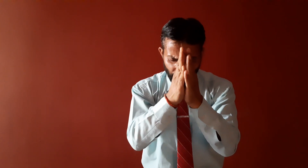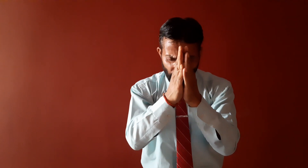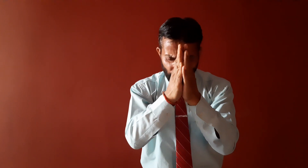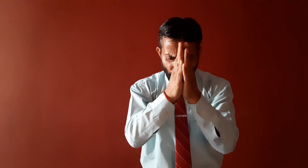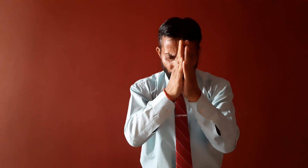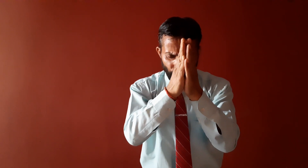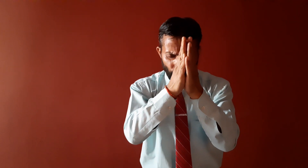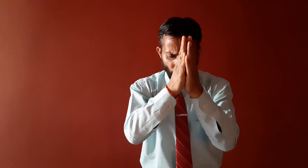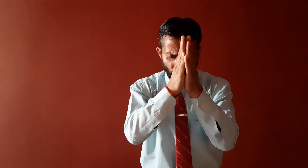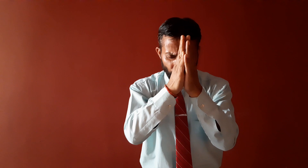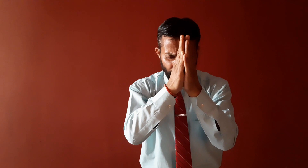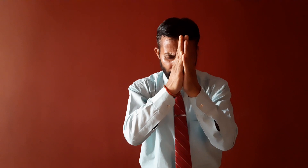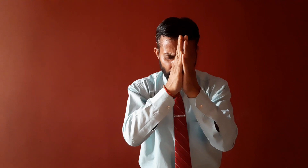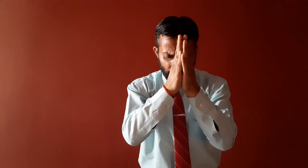much. Wish you all the very best.